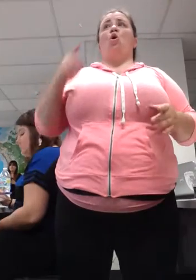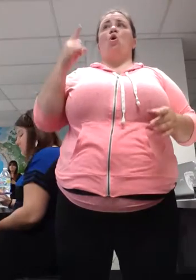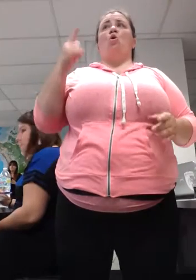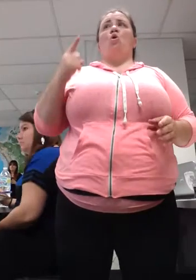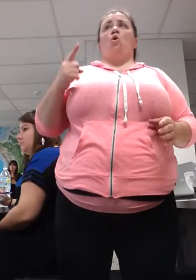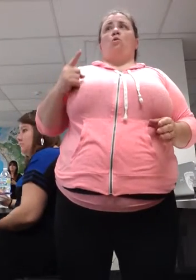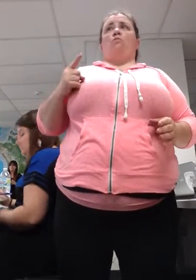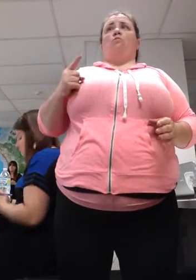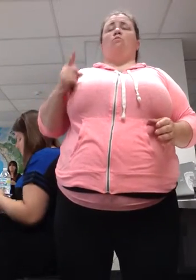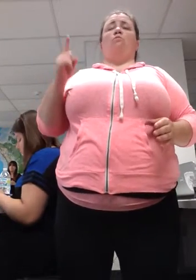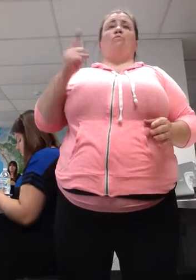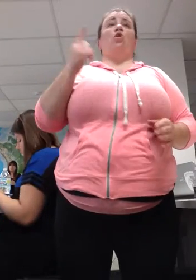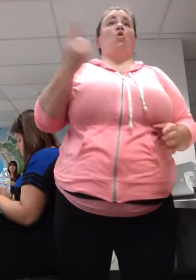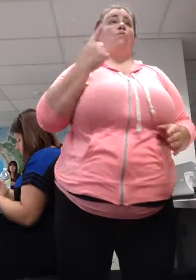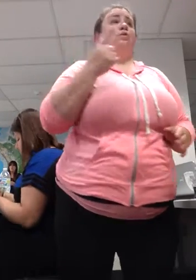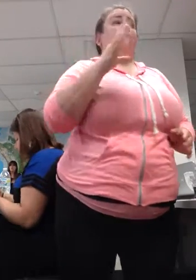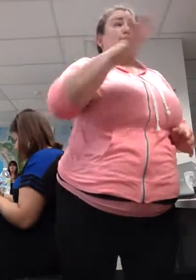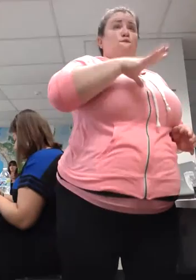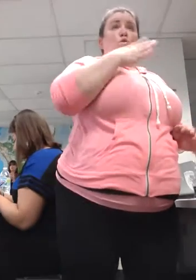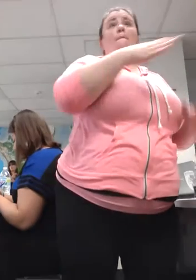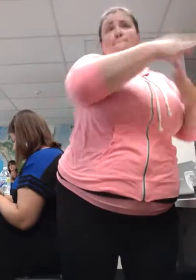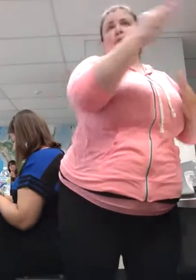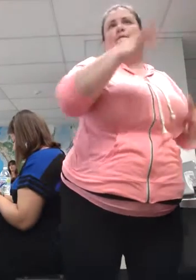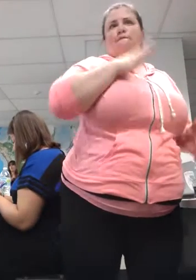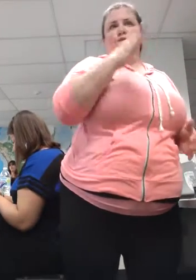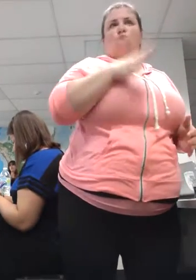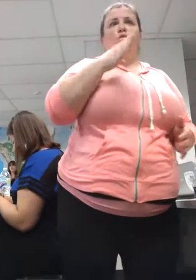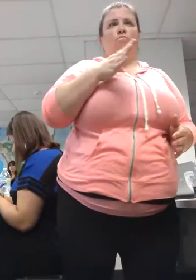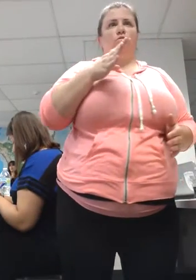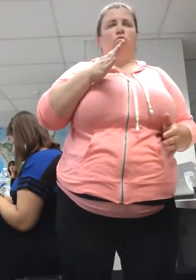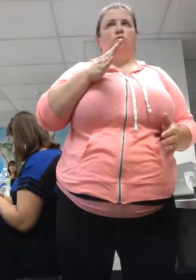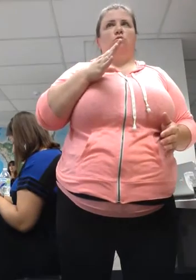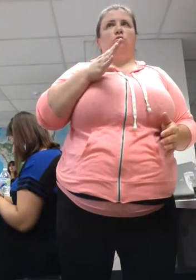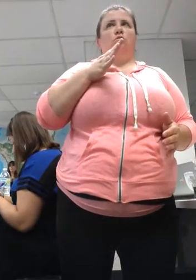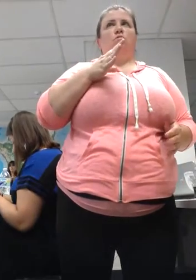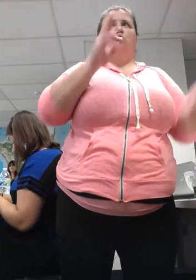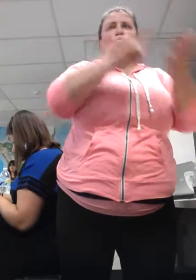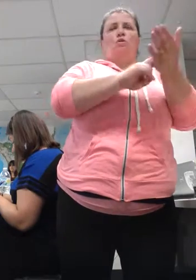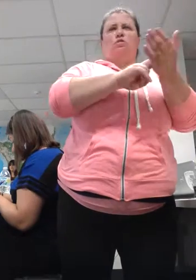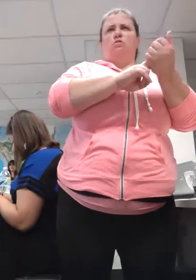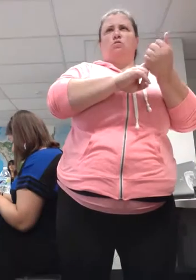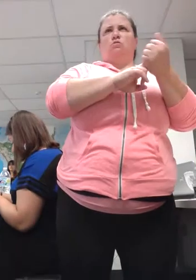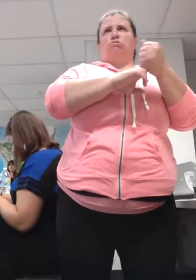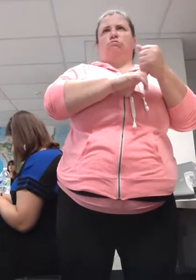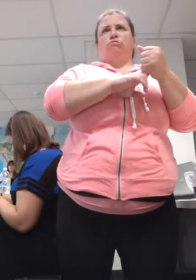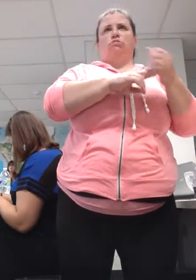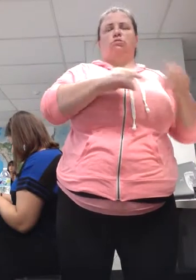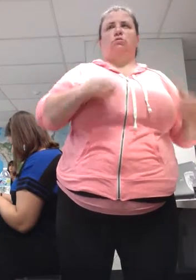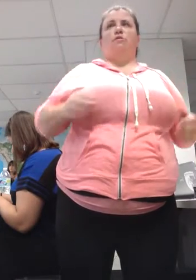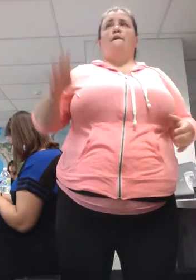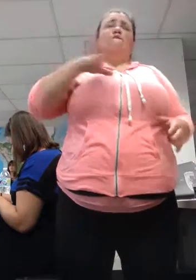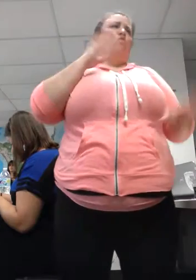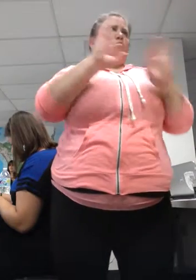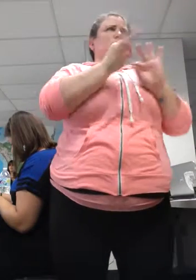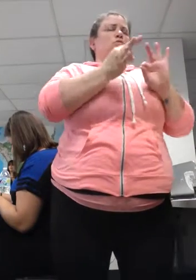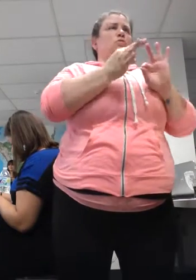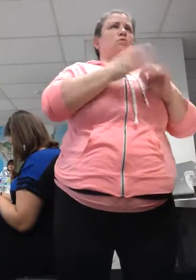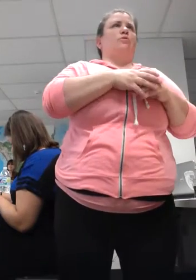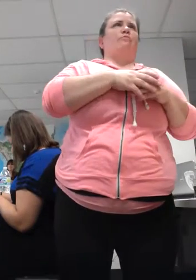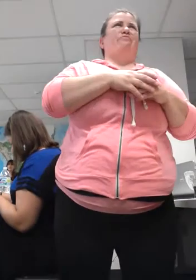formal register and formal interpretation as opposed to a casual one.